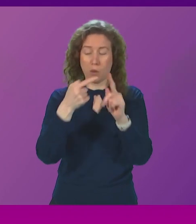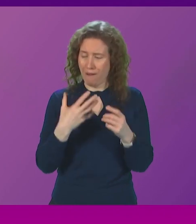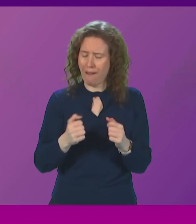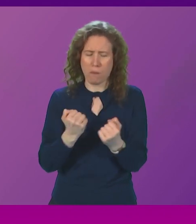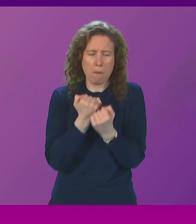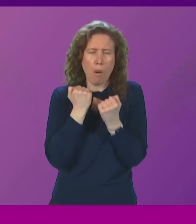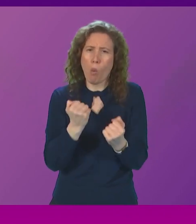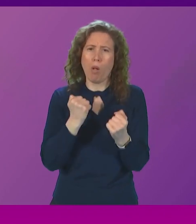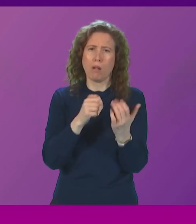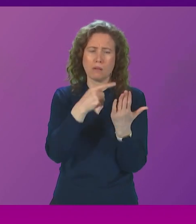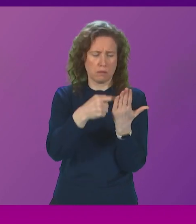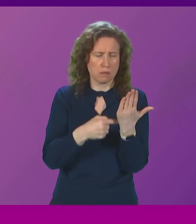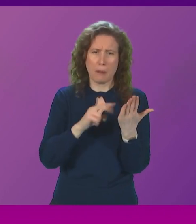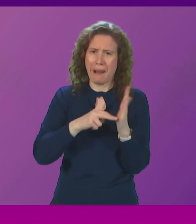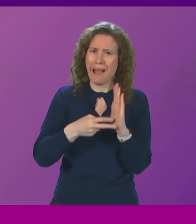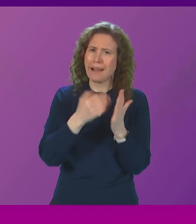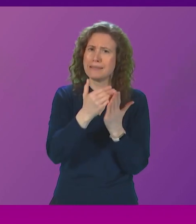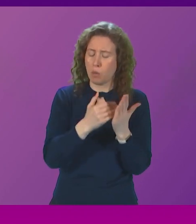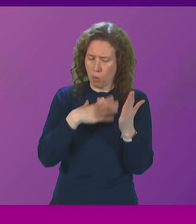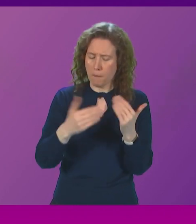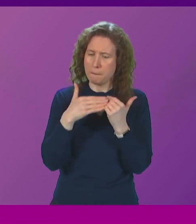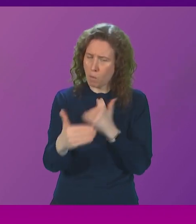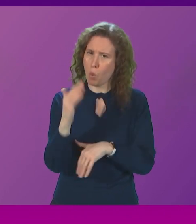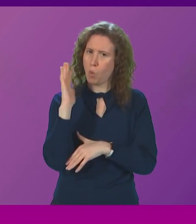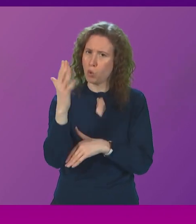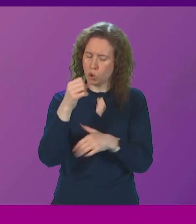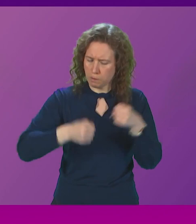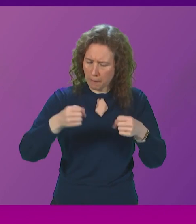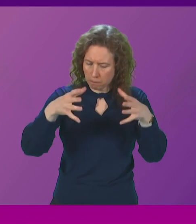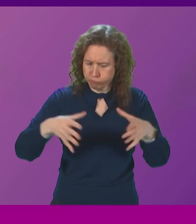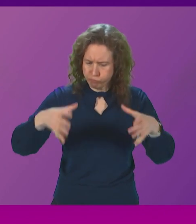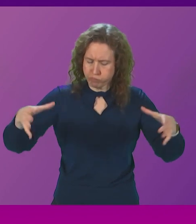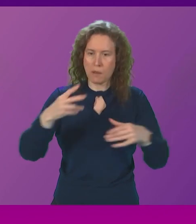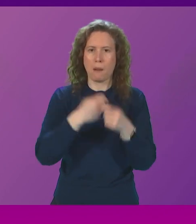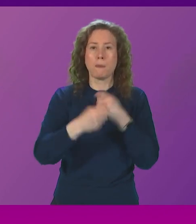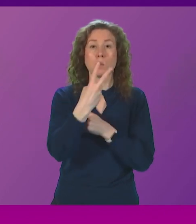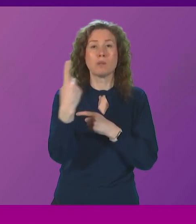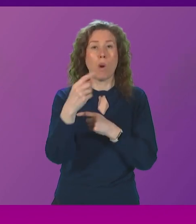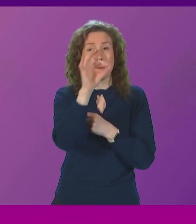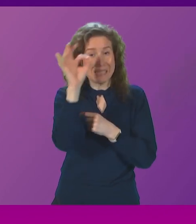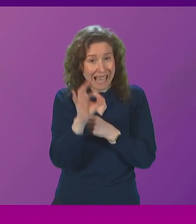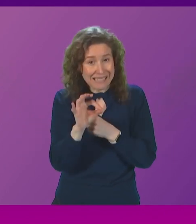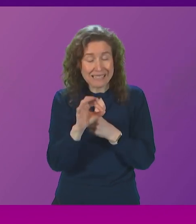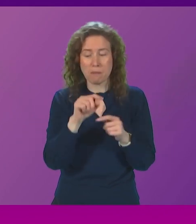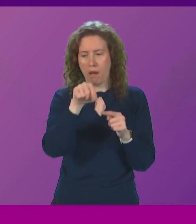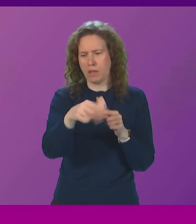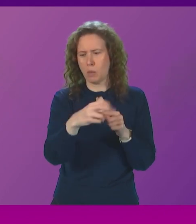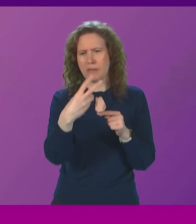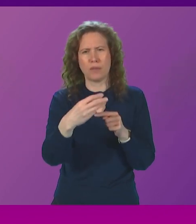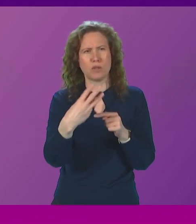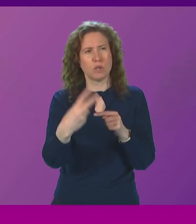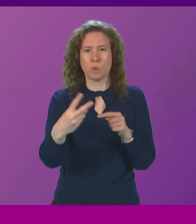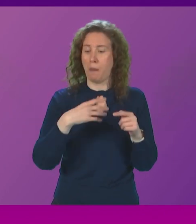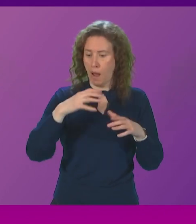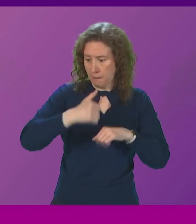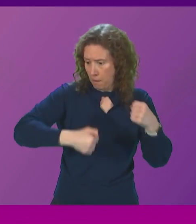plans in the climate change plan to increase woodland cover to 21% by 2032 by planting 18,000 hectares a